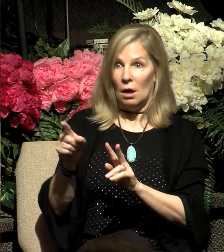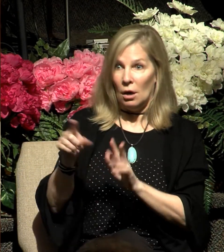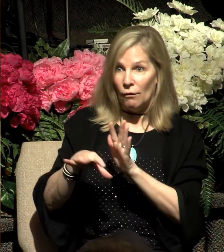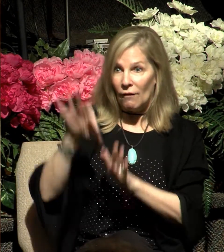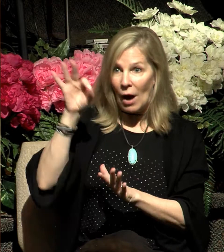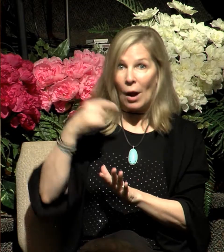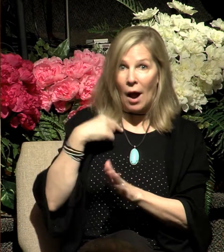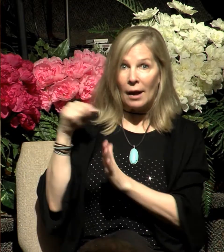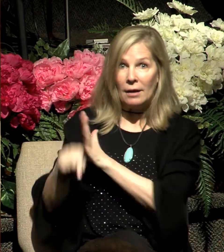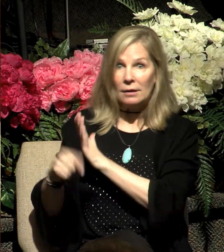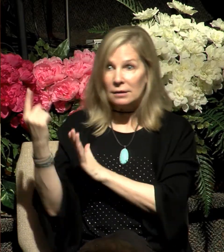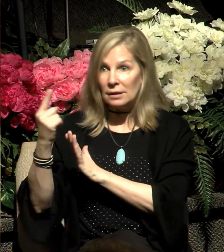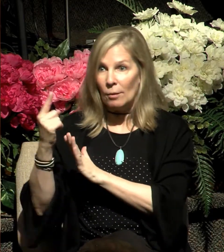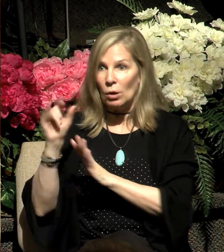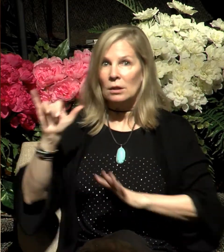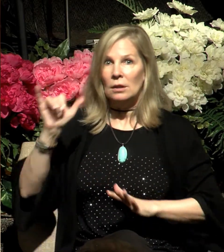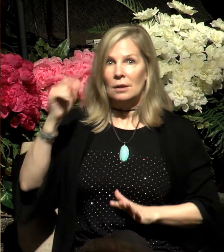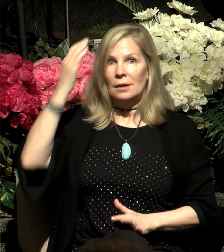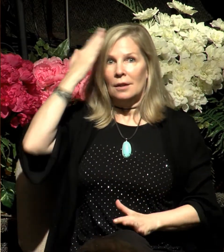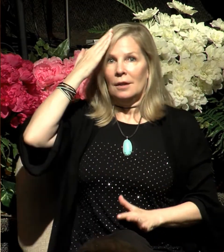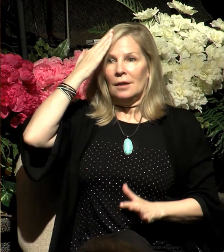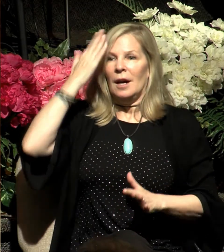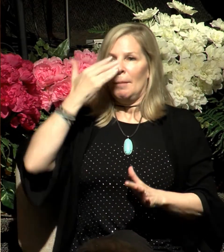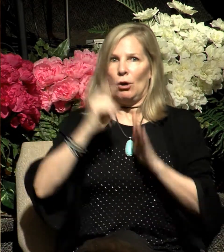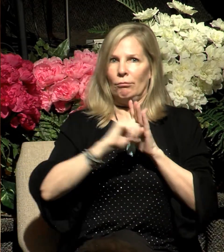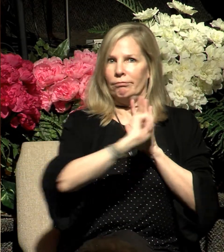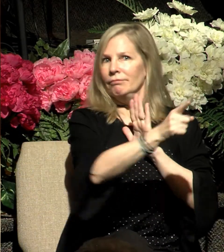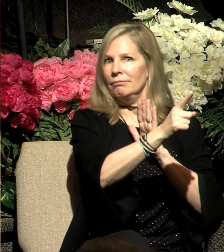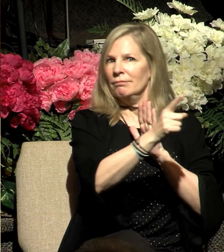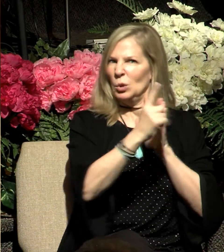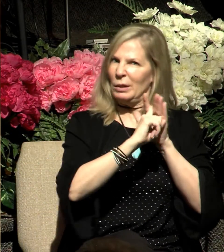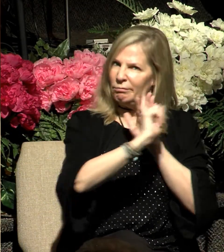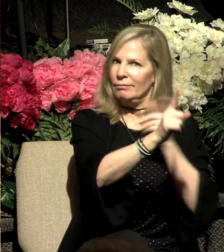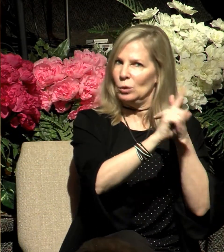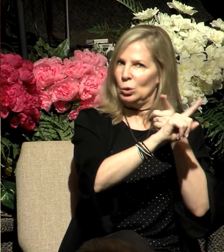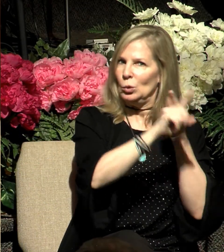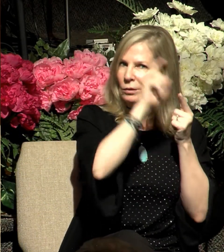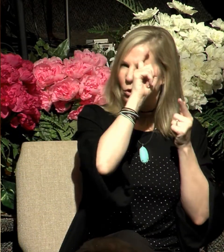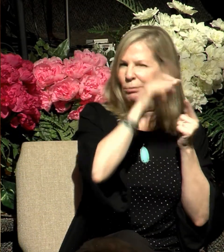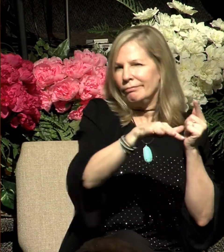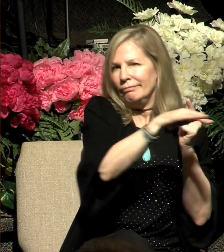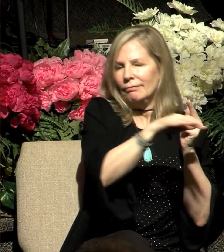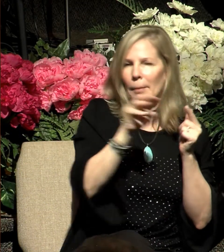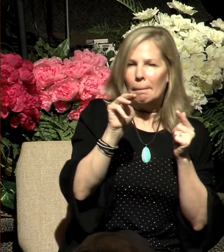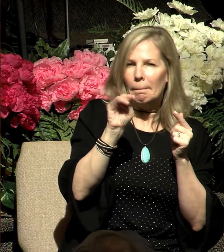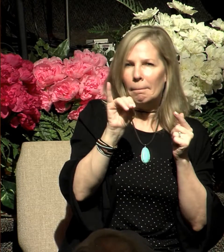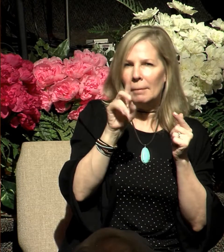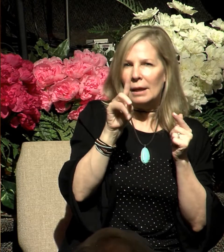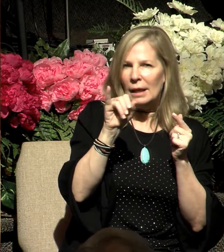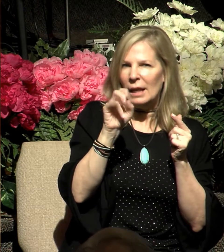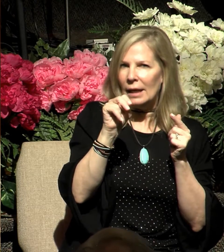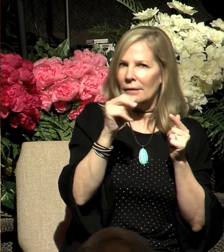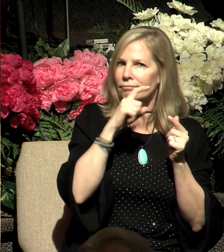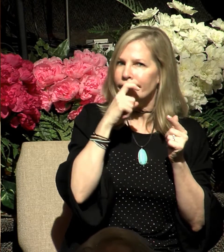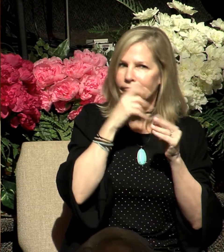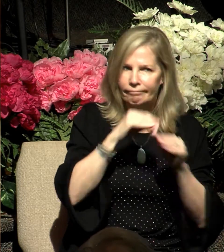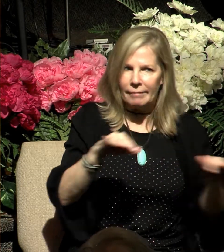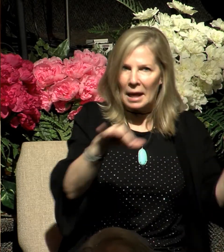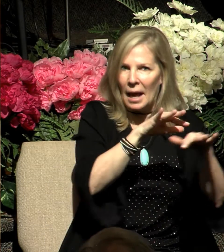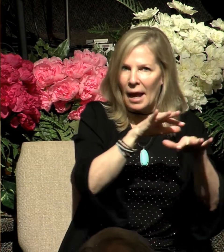of Midian, when he realized that others had discovered his act of murder, and therefore he knew that his life was in danger and he